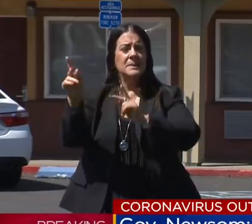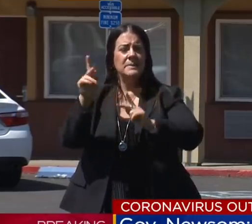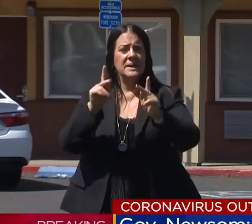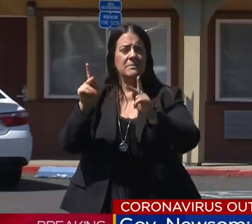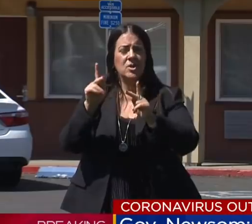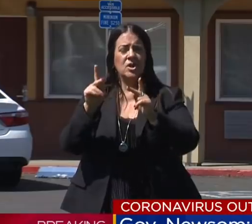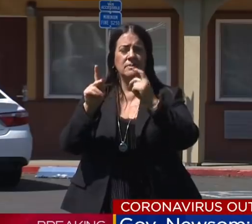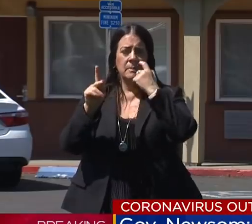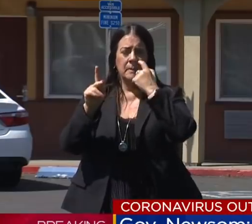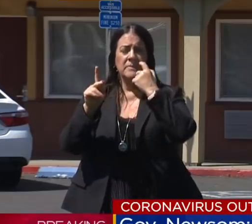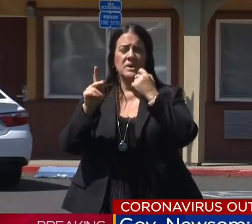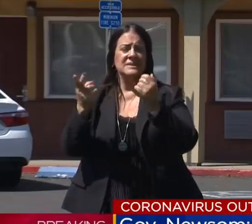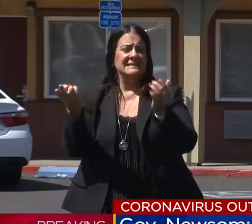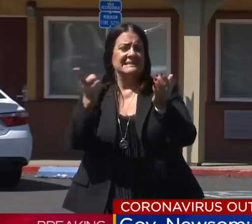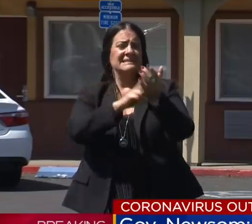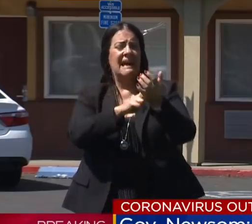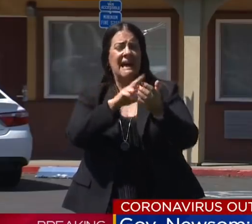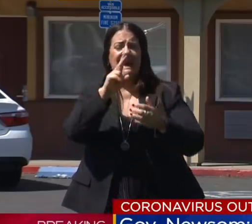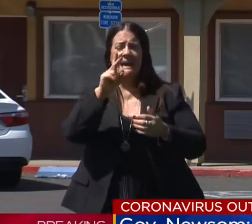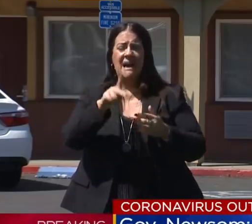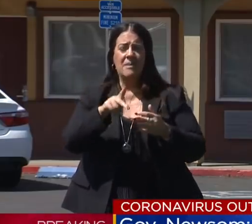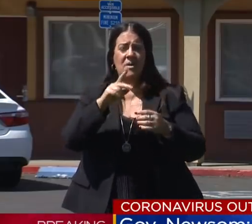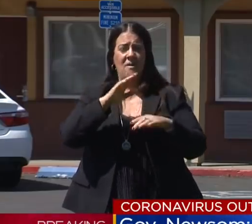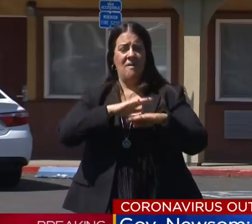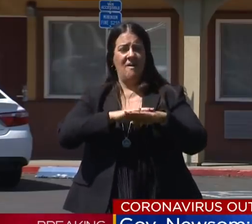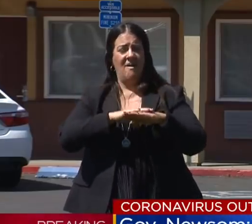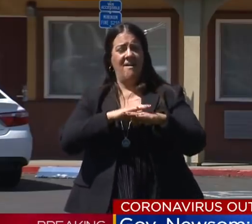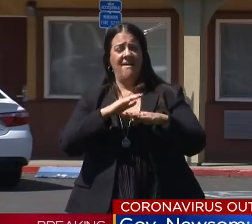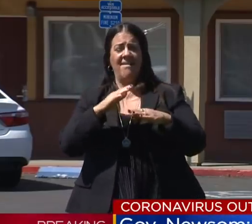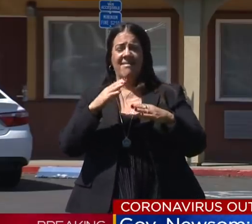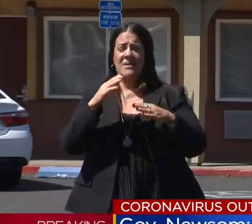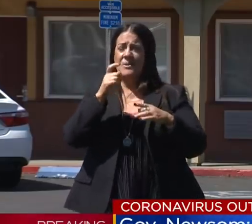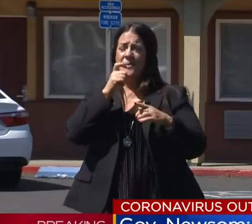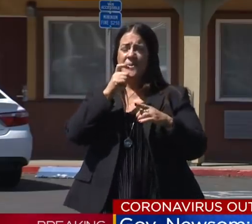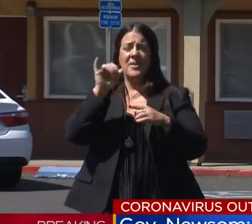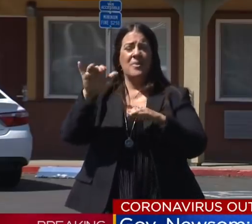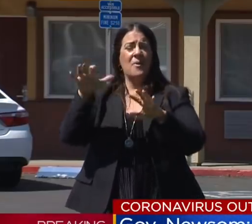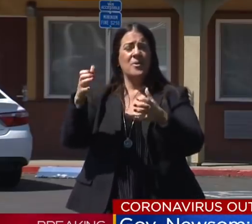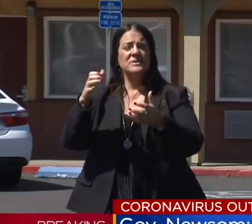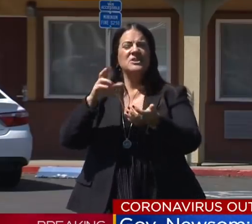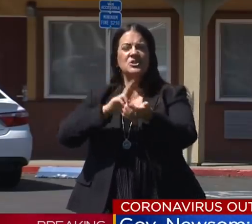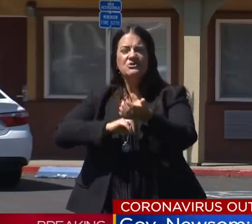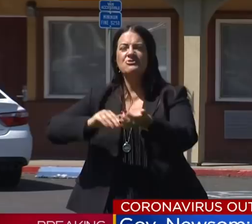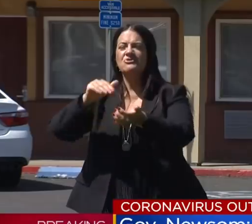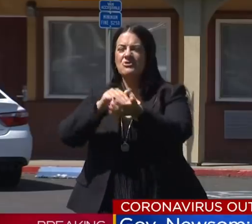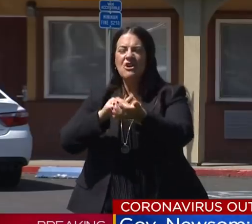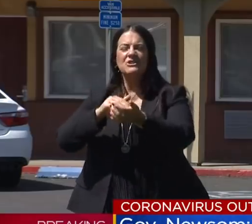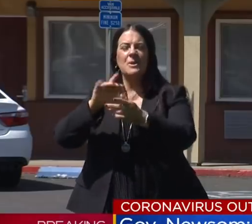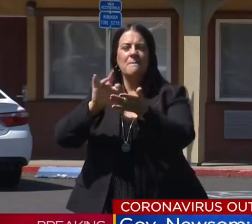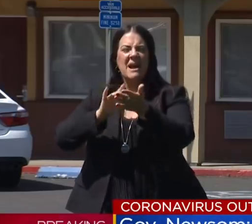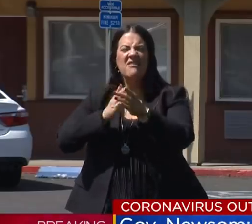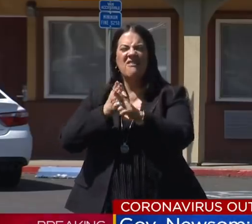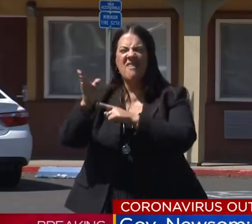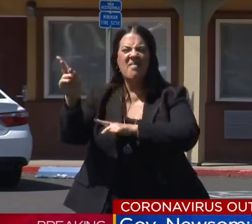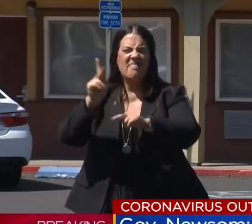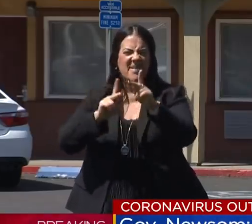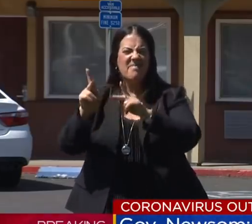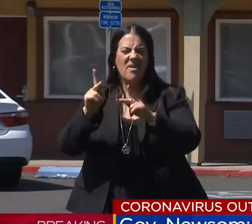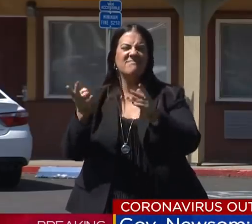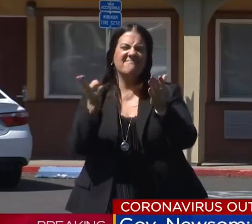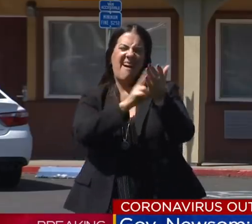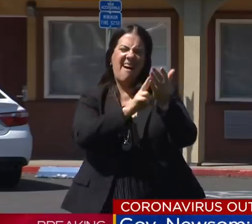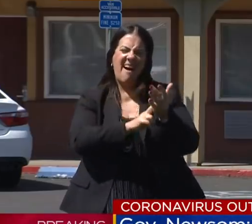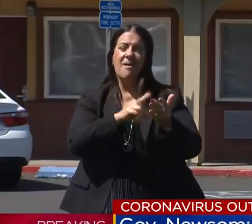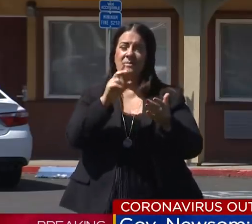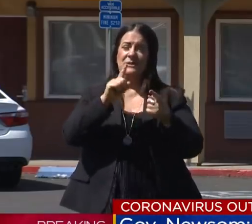website, which is just incredible. That's the human resource, a part of all of this. Remember, three-legged stool. You